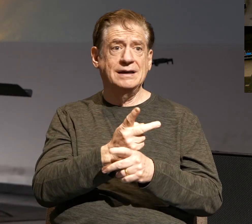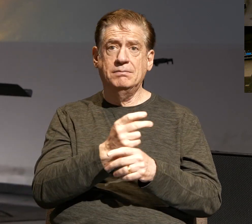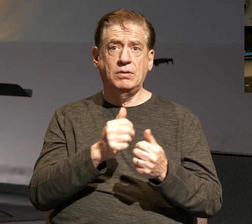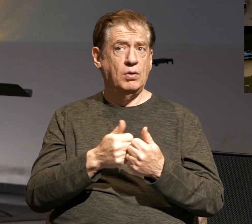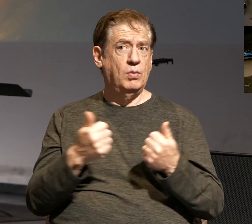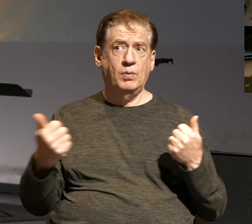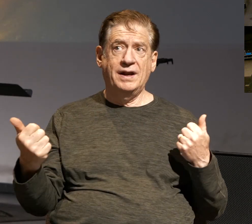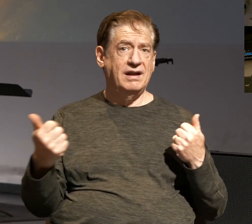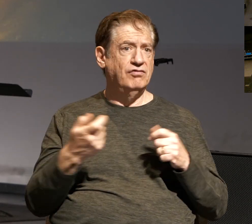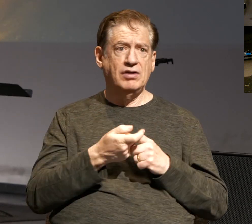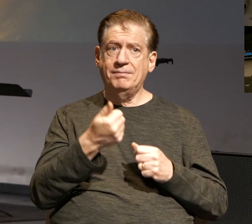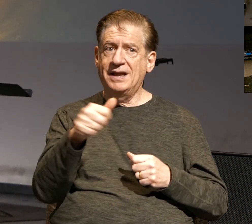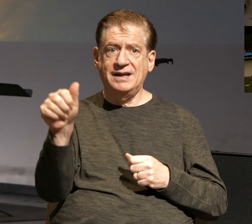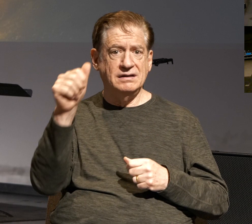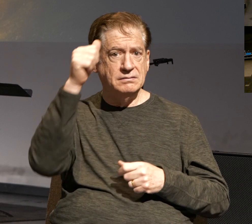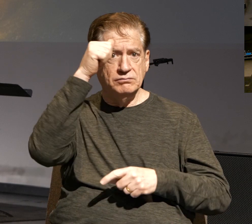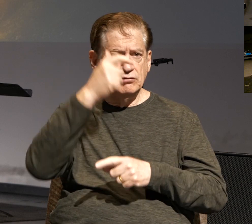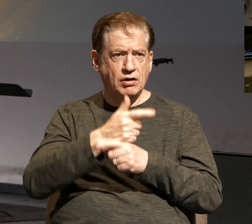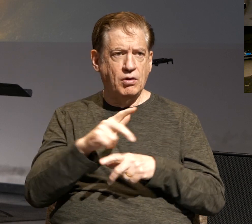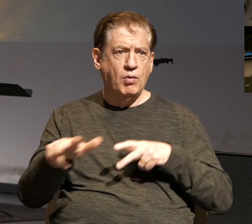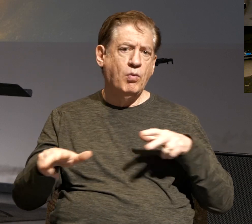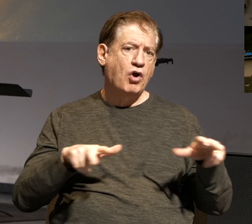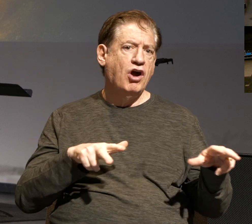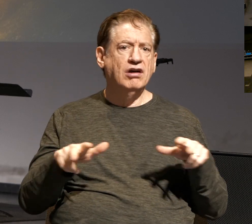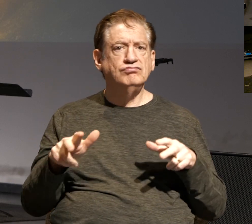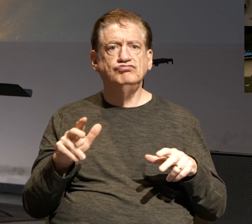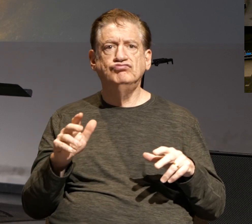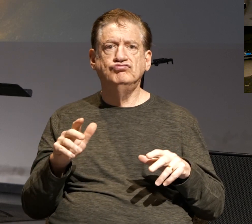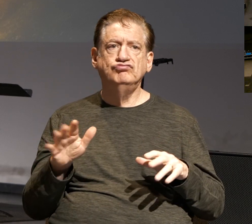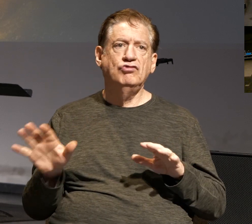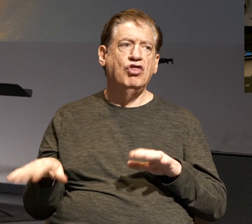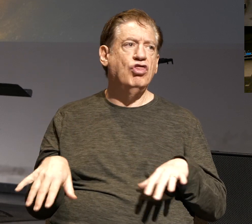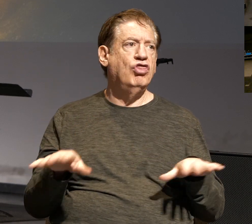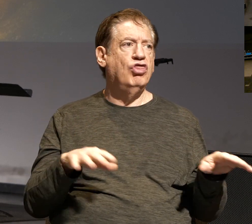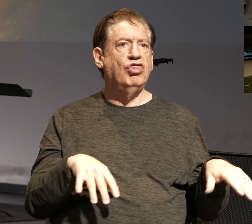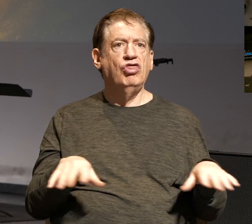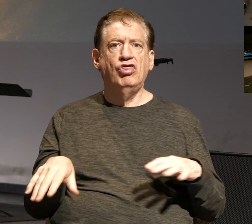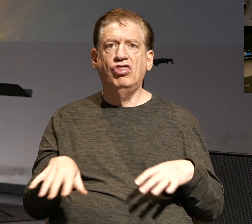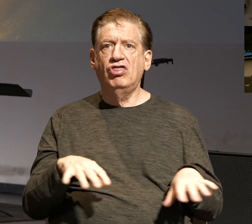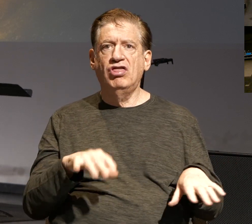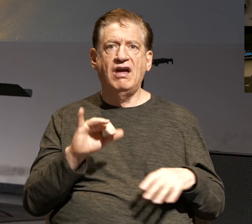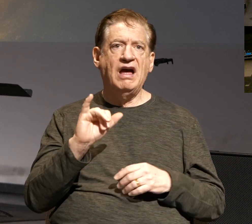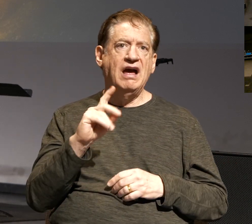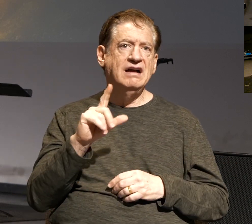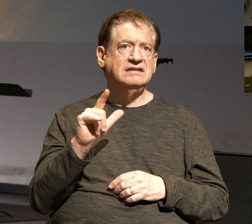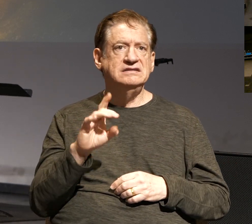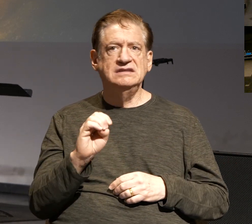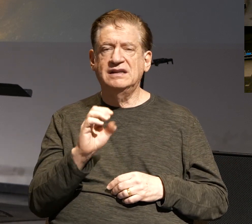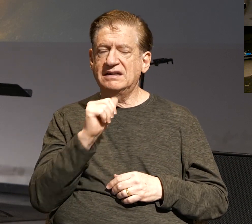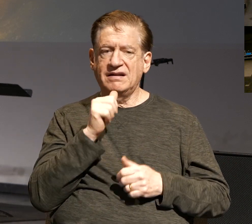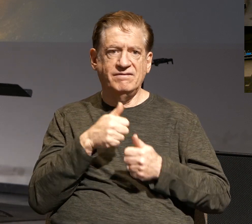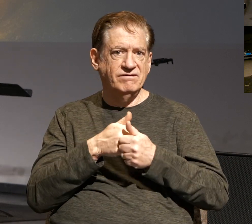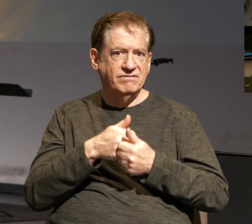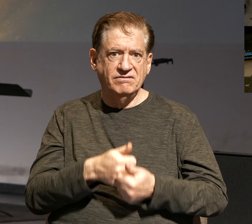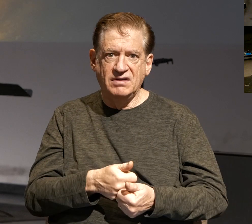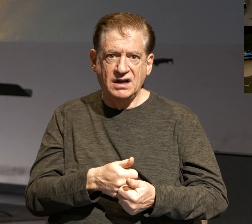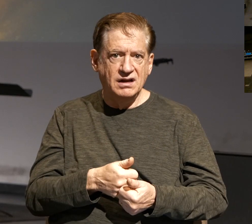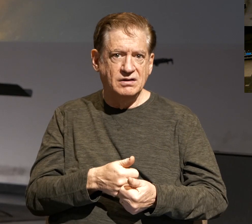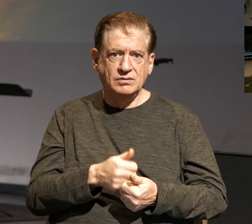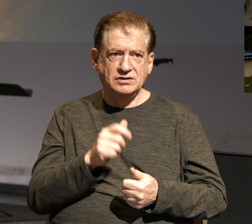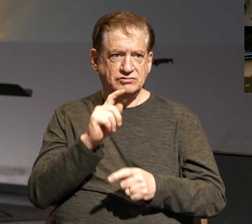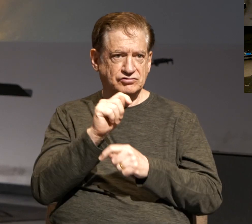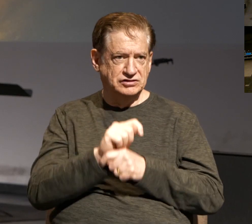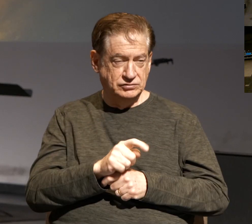any brother who is walking in idleness and not in accord with the tradition that you have received from us.